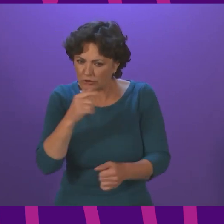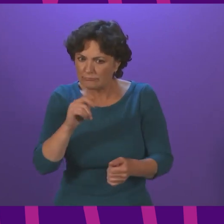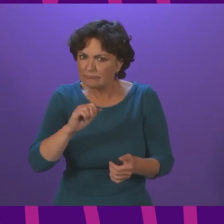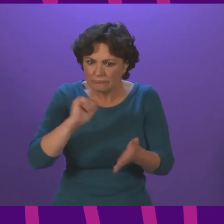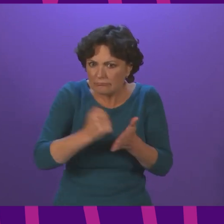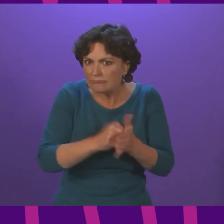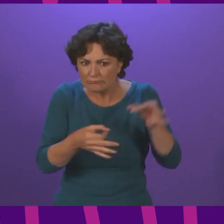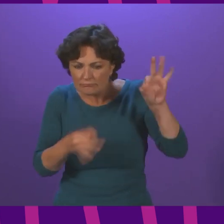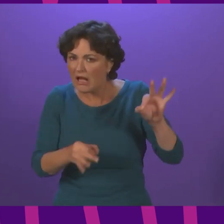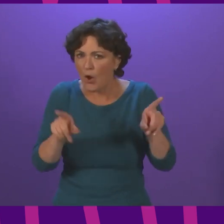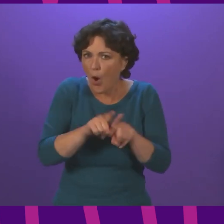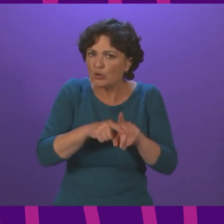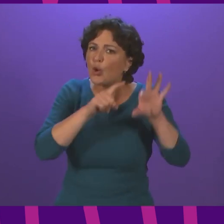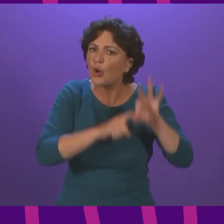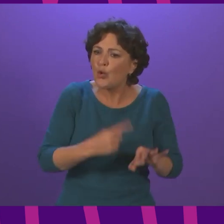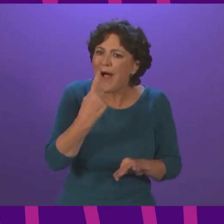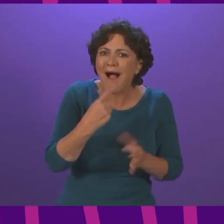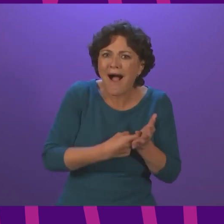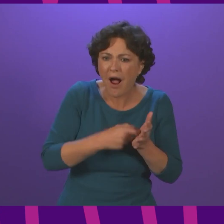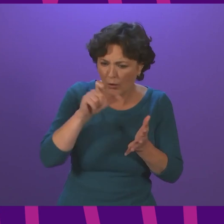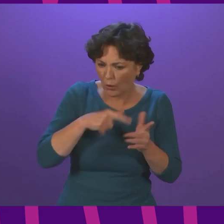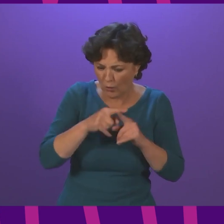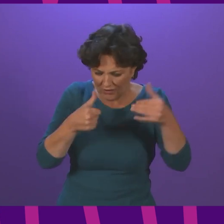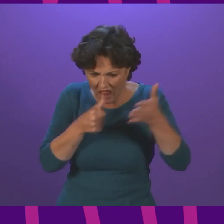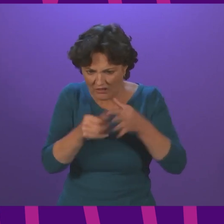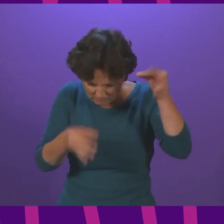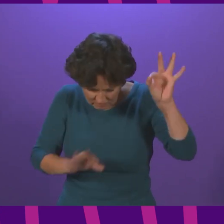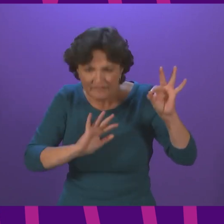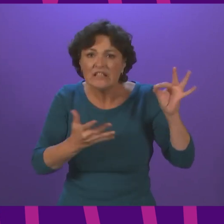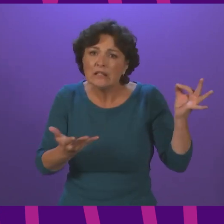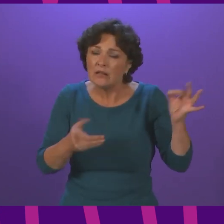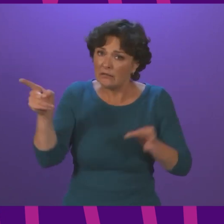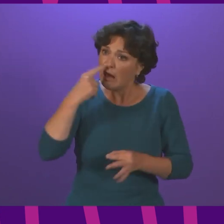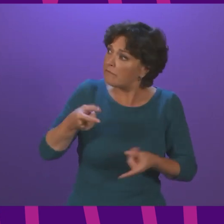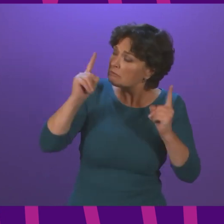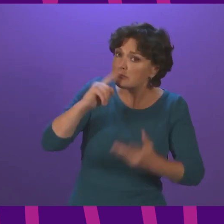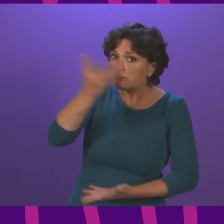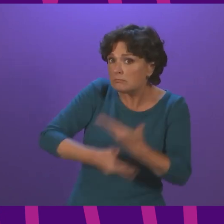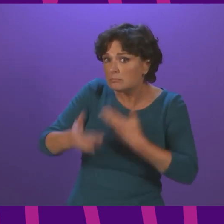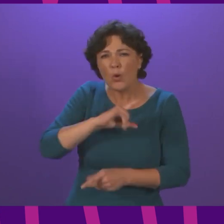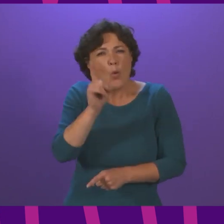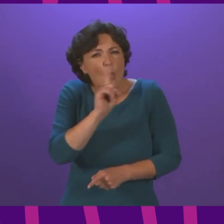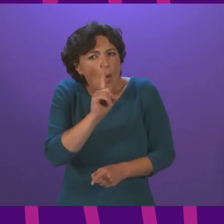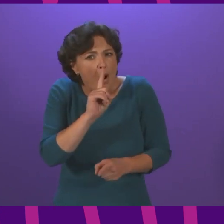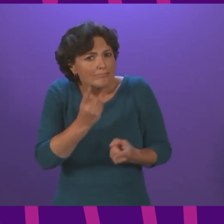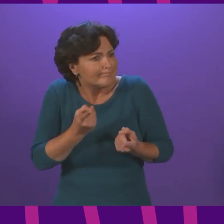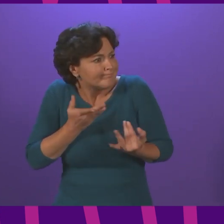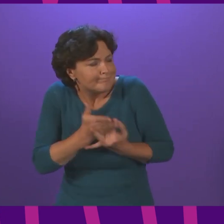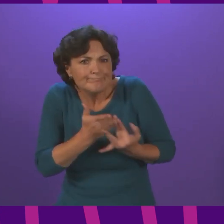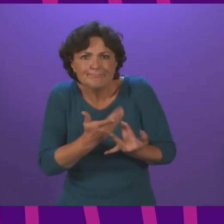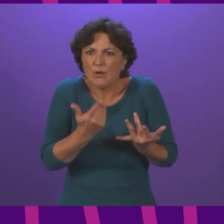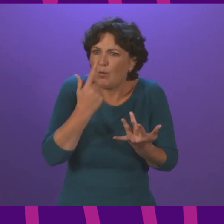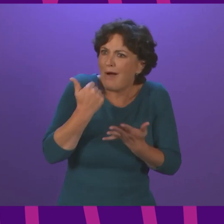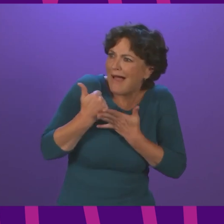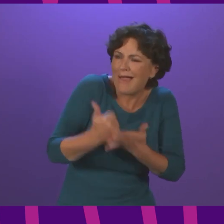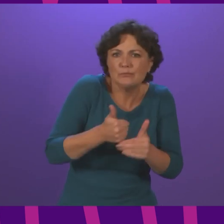issued with a QR code within her vaccination letter Can the First Minister outline what support is available for trial participants to ensure they're not